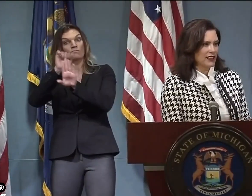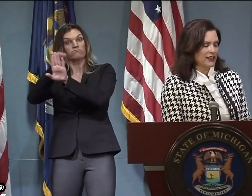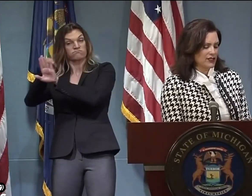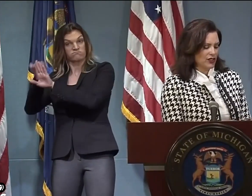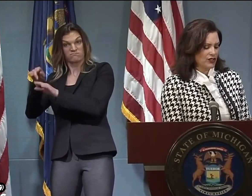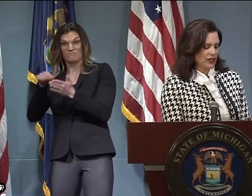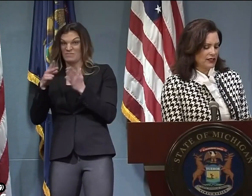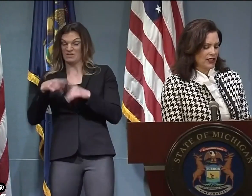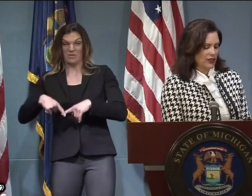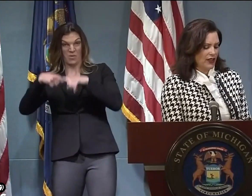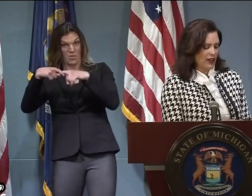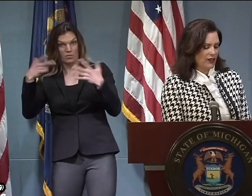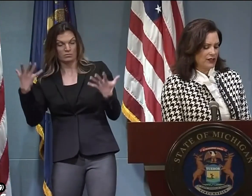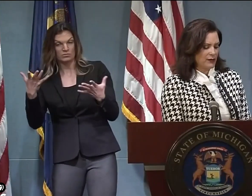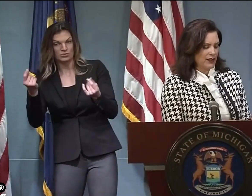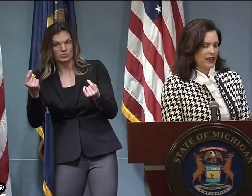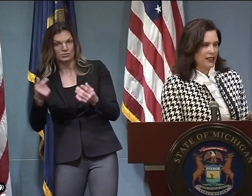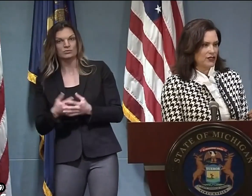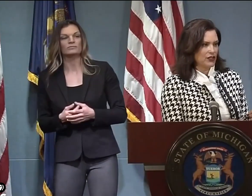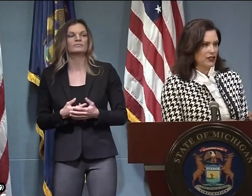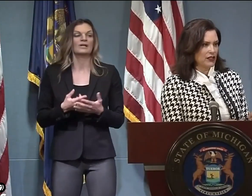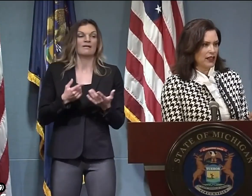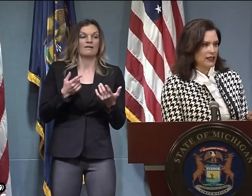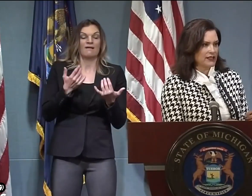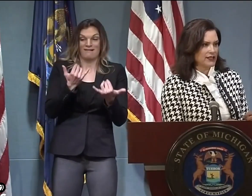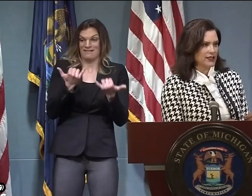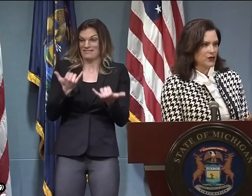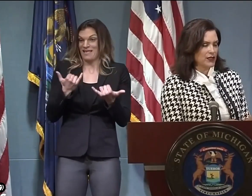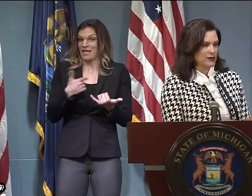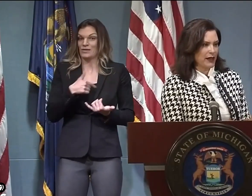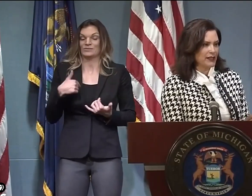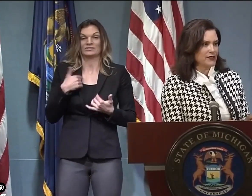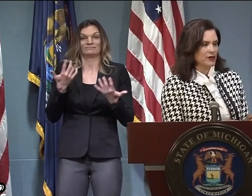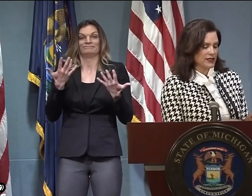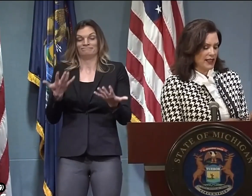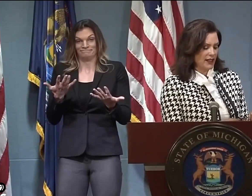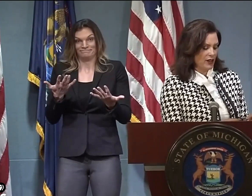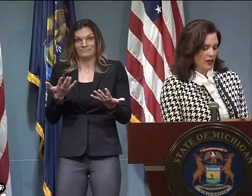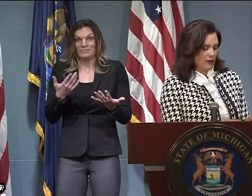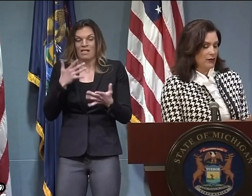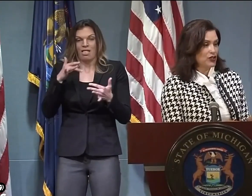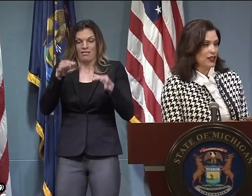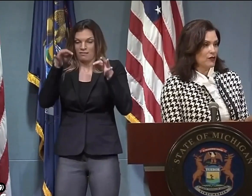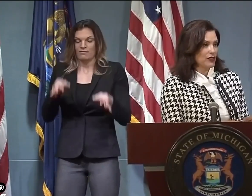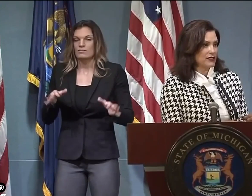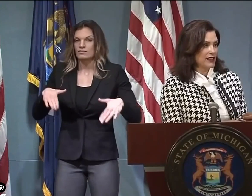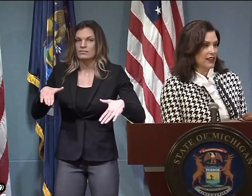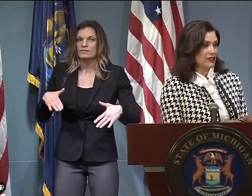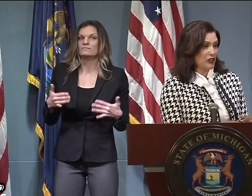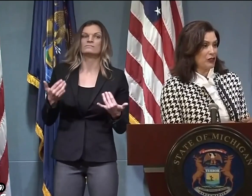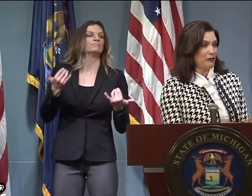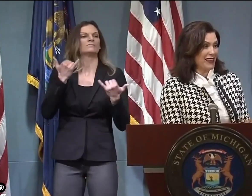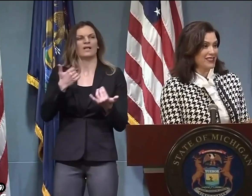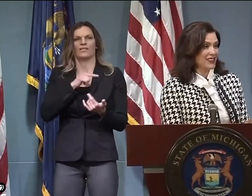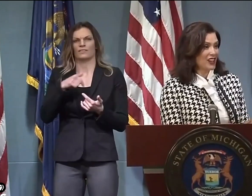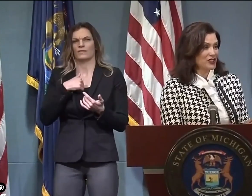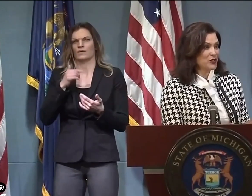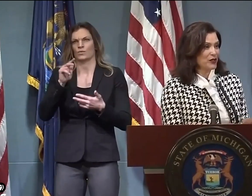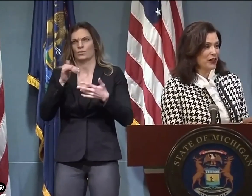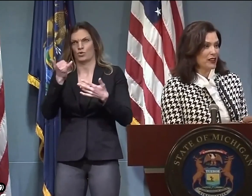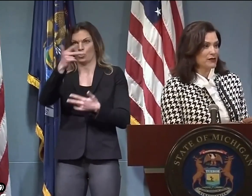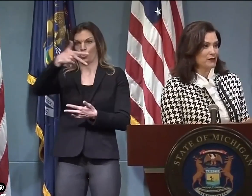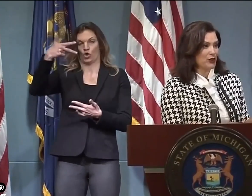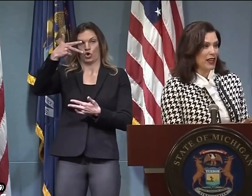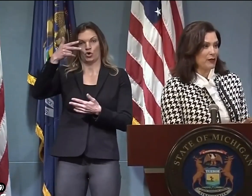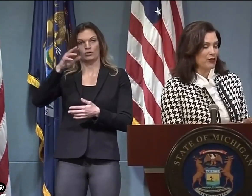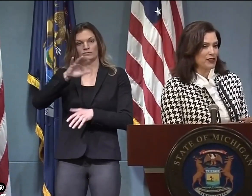We have not talked about what that looks like at this juncture. I'll tell you that some of the initial census response was that Michigan